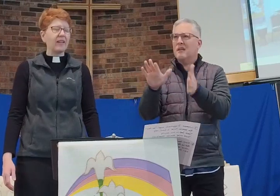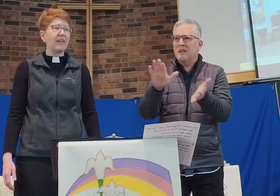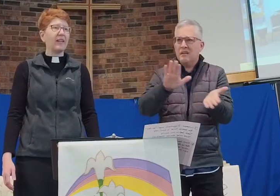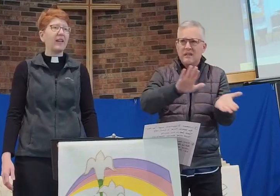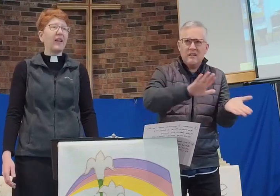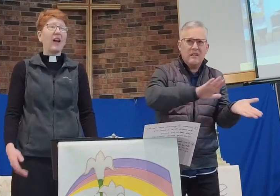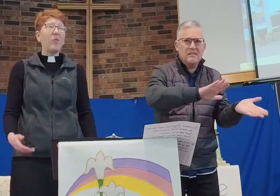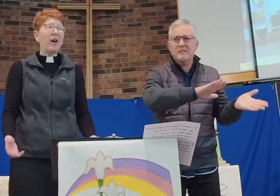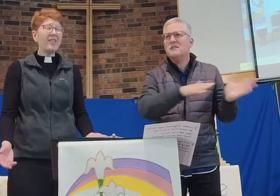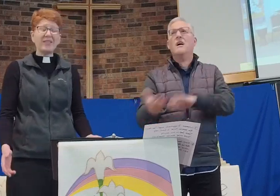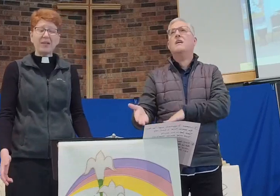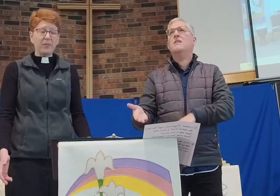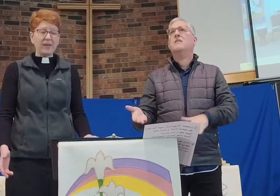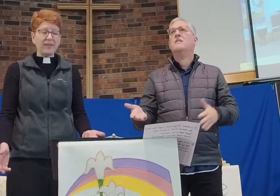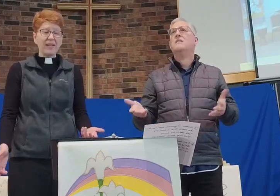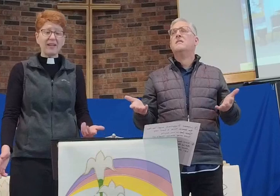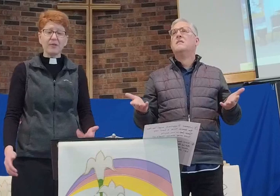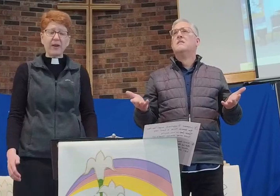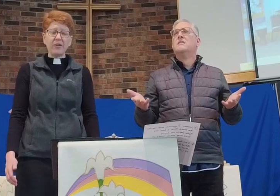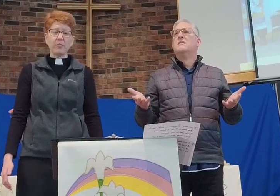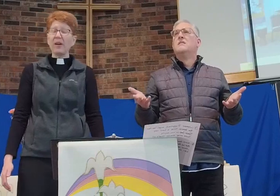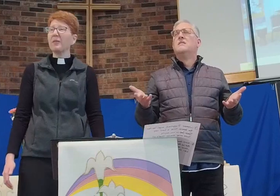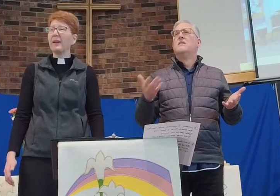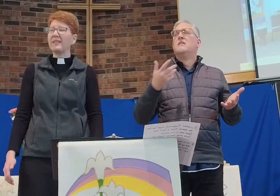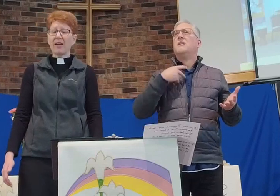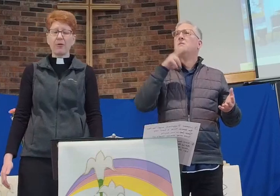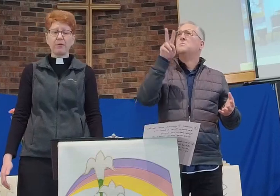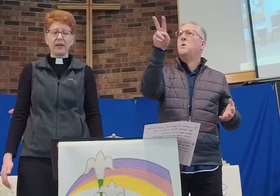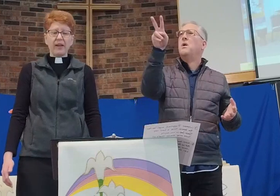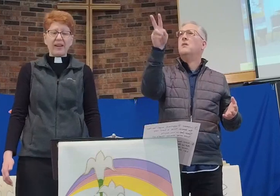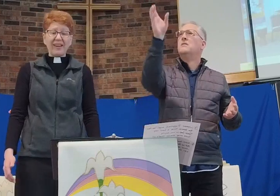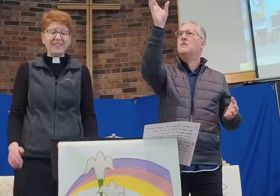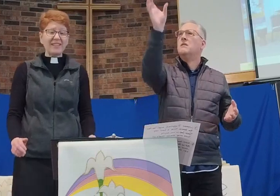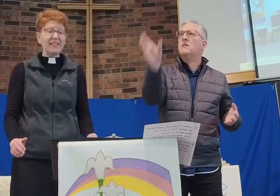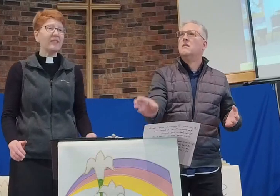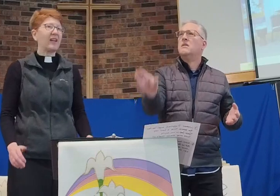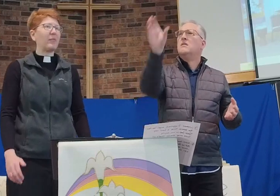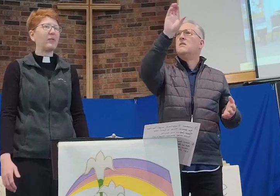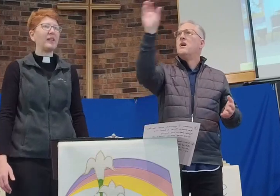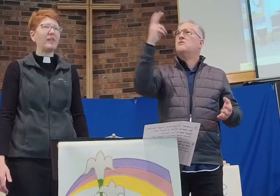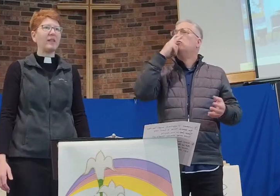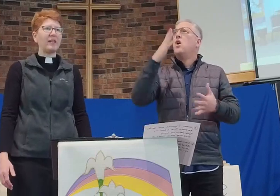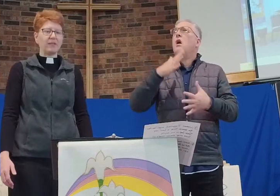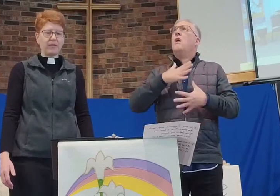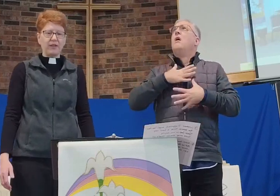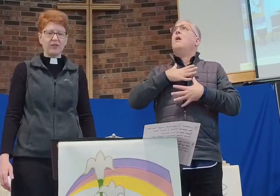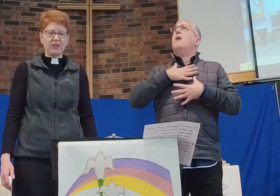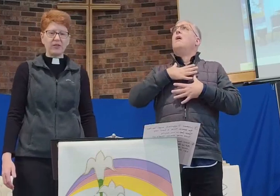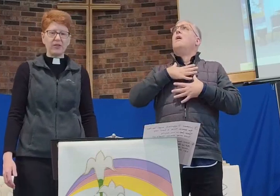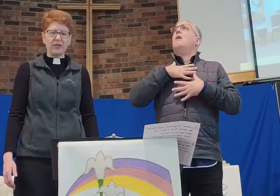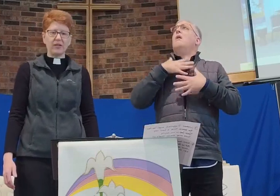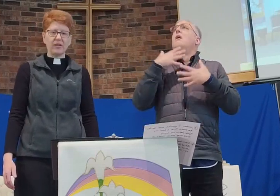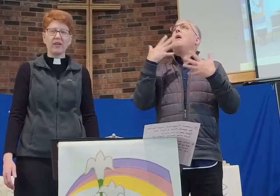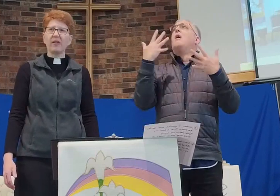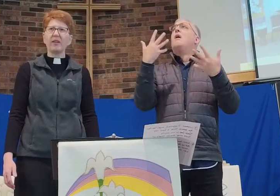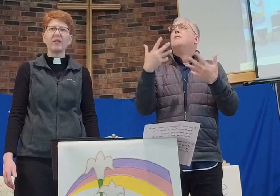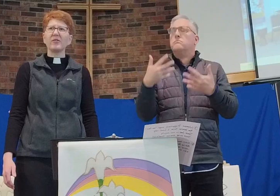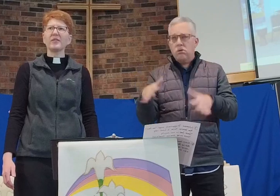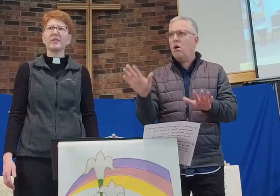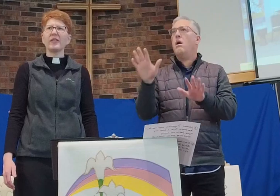I watched him take his final breath myself, and I still can't believe it is finished. Just like